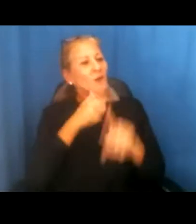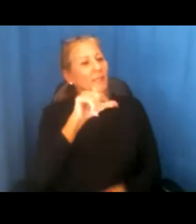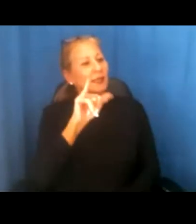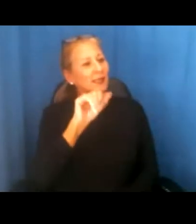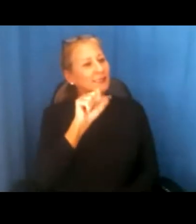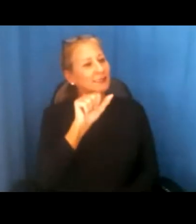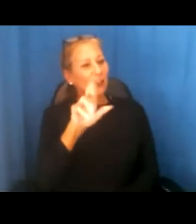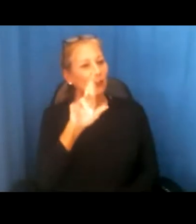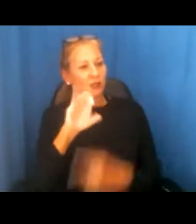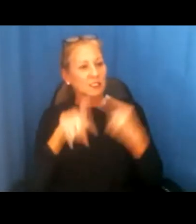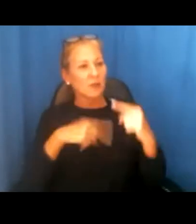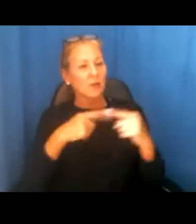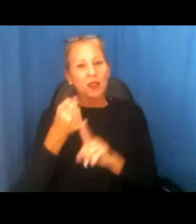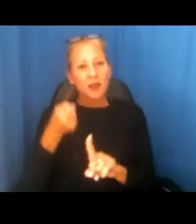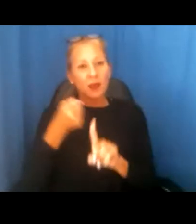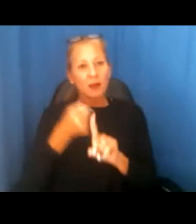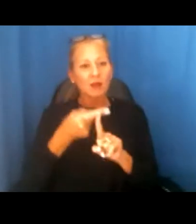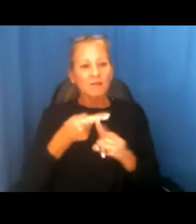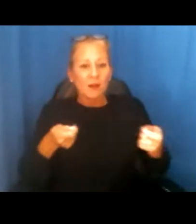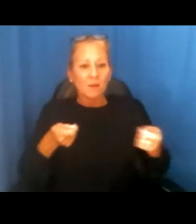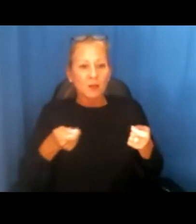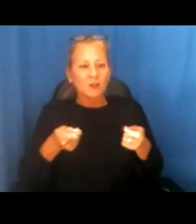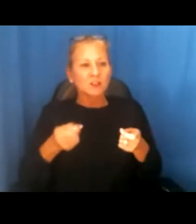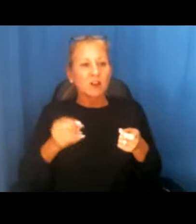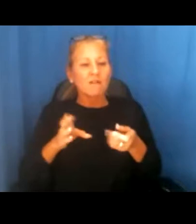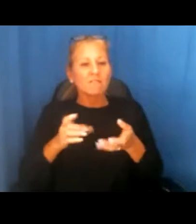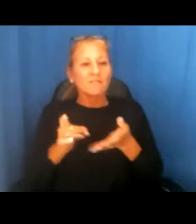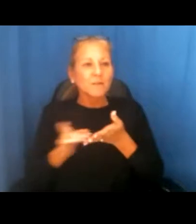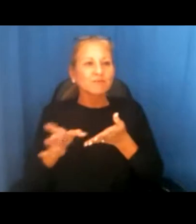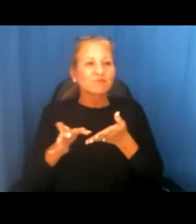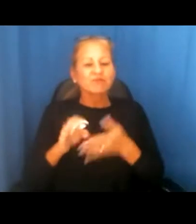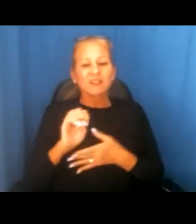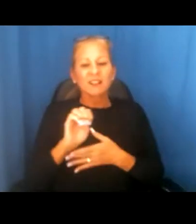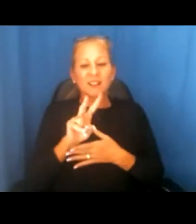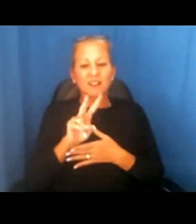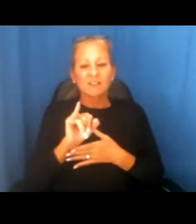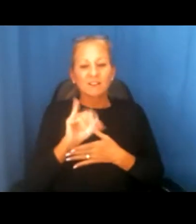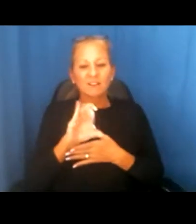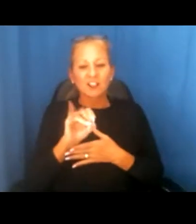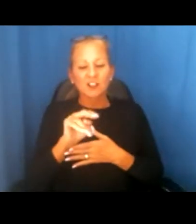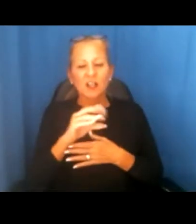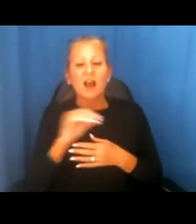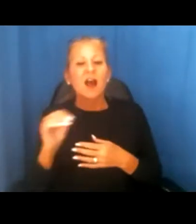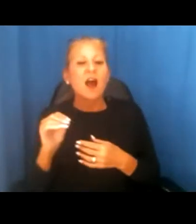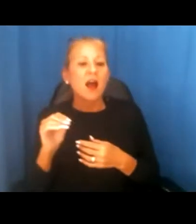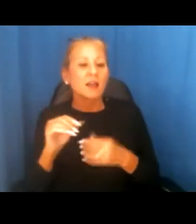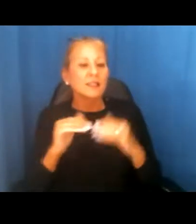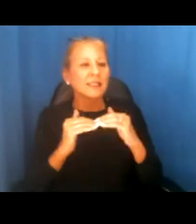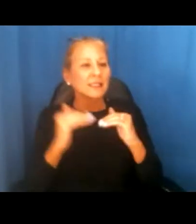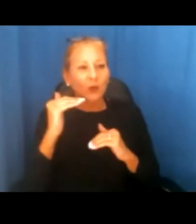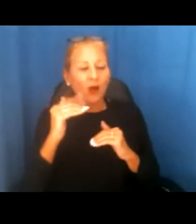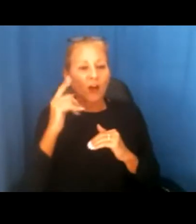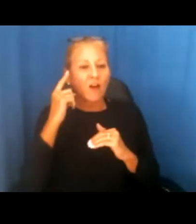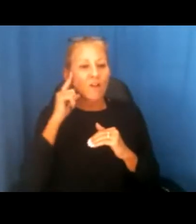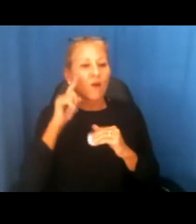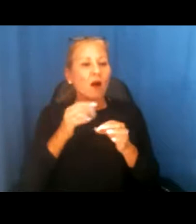the impact of the management of evictions and inequalities in mortgage forbearance that are going to come as part of